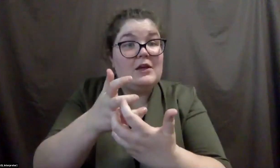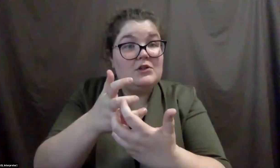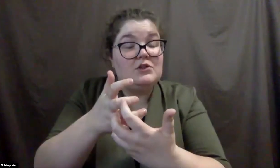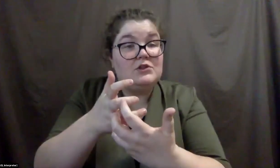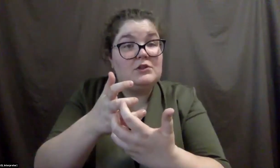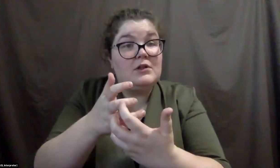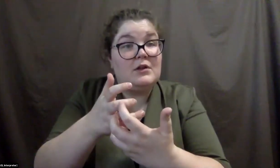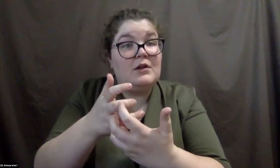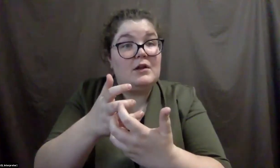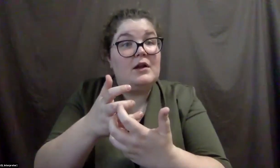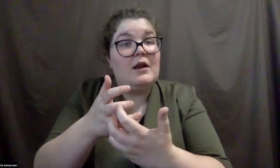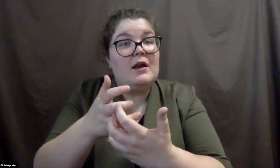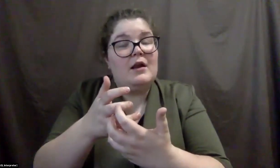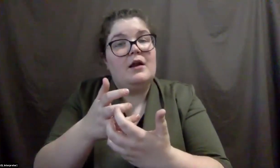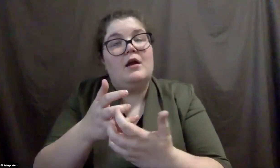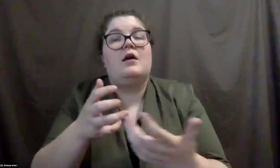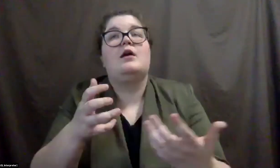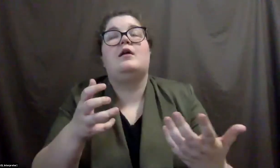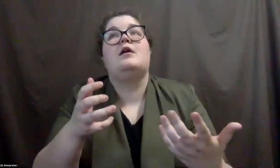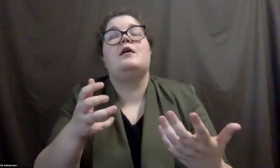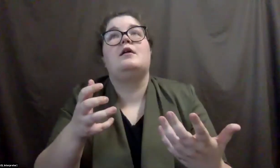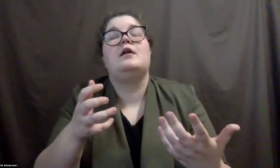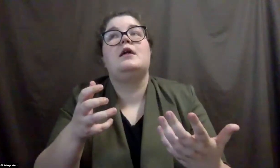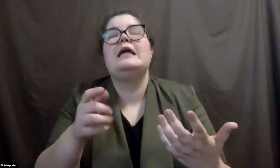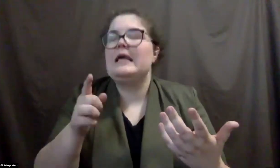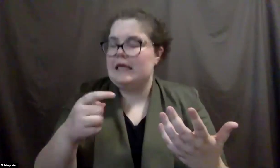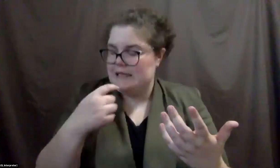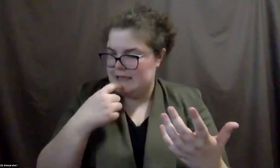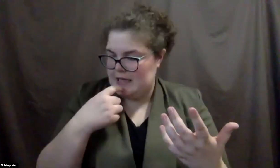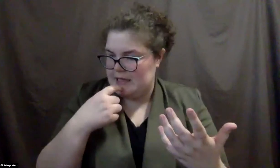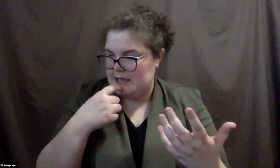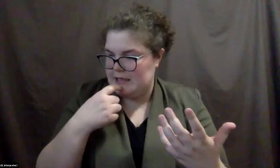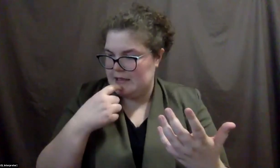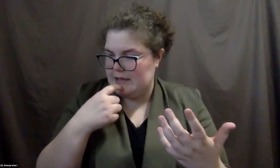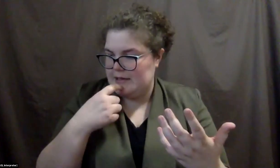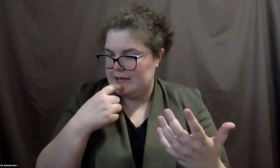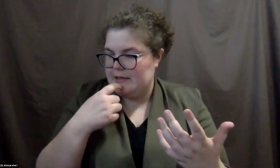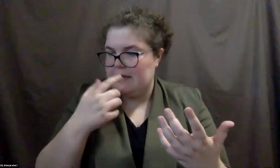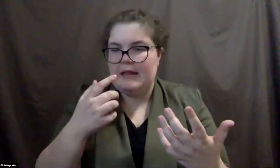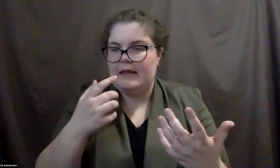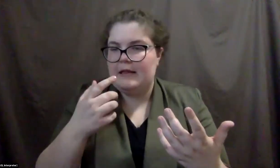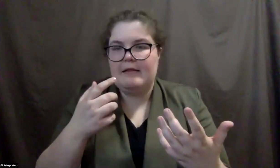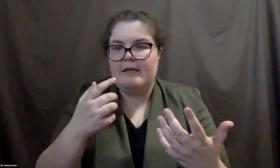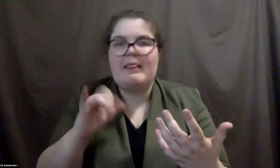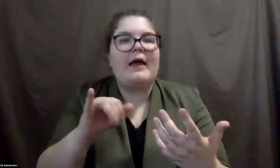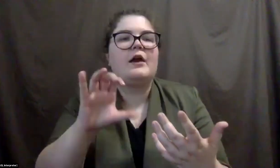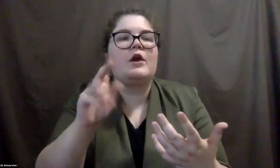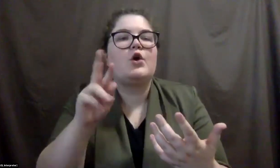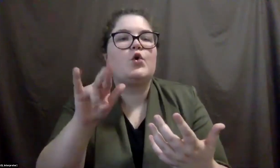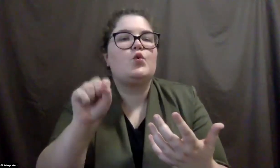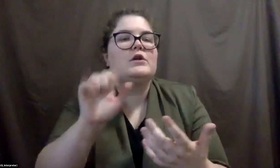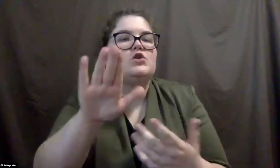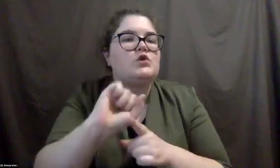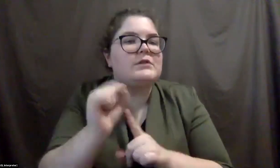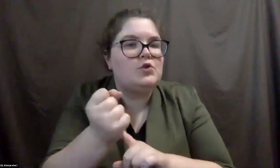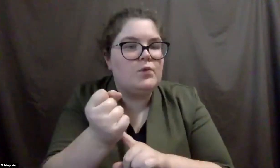entitled to essentially, um, if you're in a situation like, uh, what, like, uh, Chris is in, or